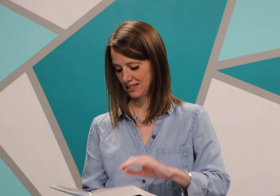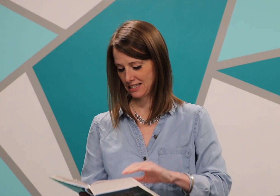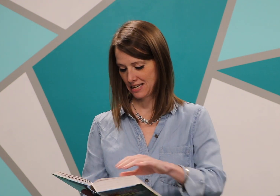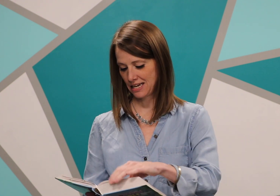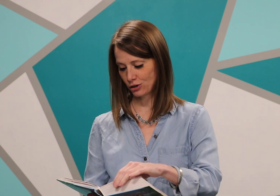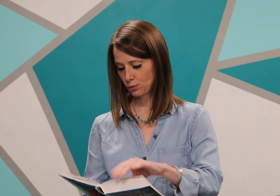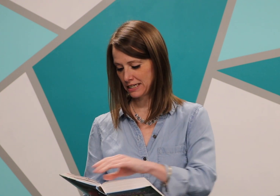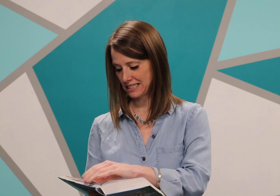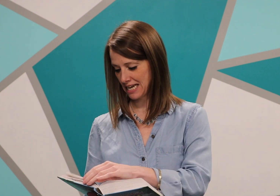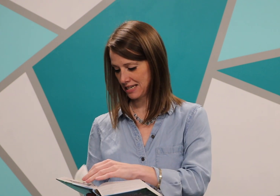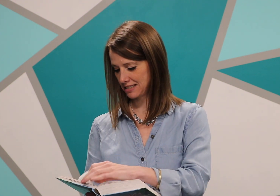Here's what it says.